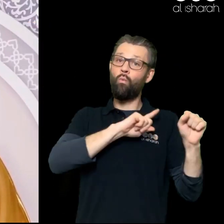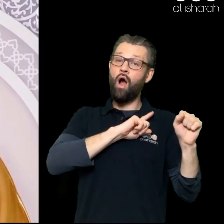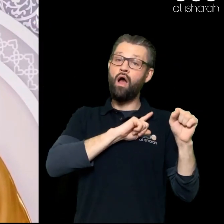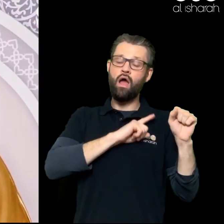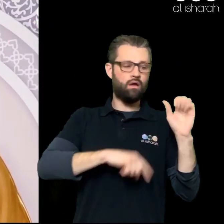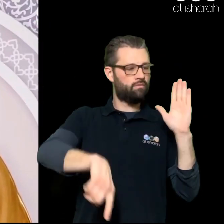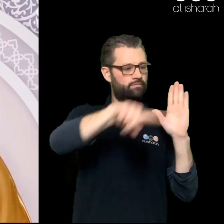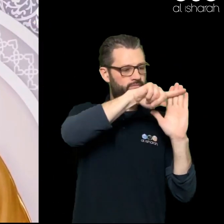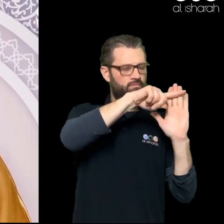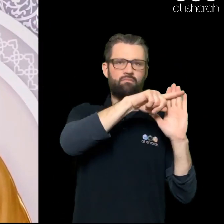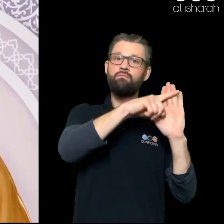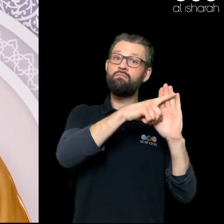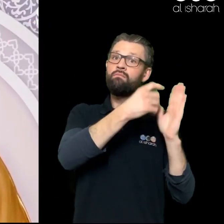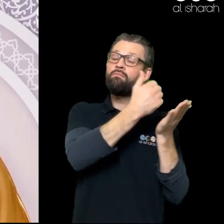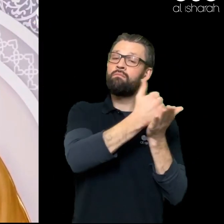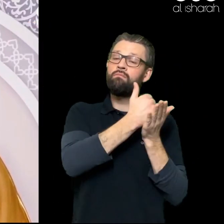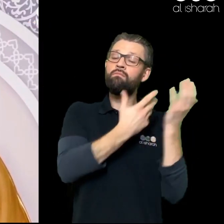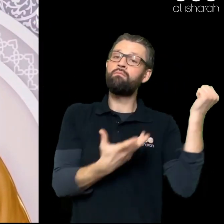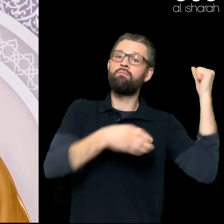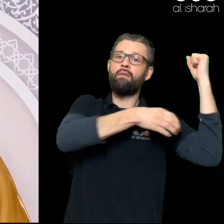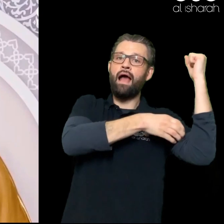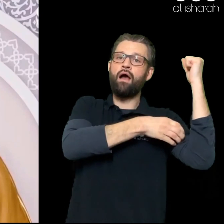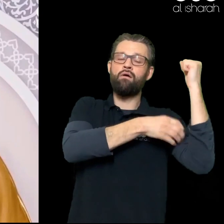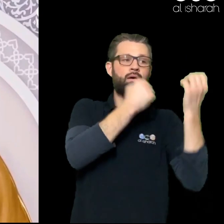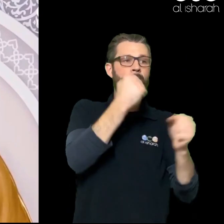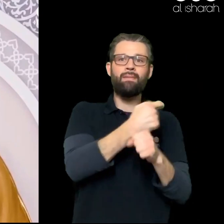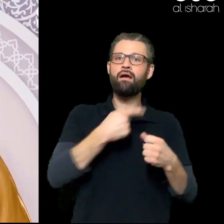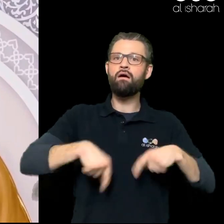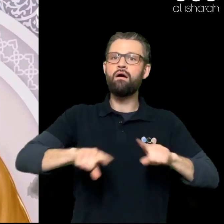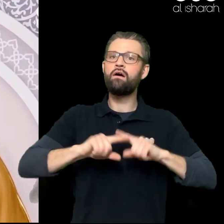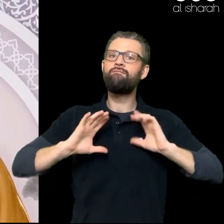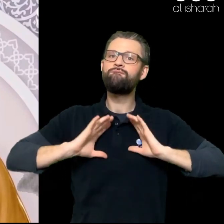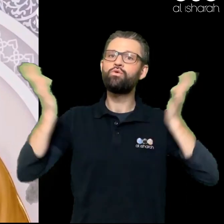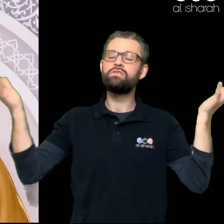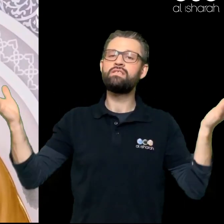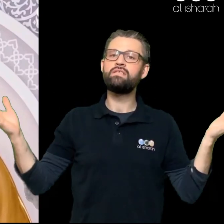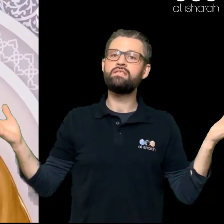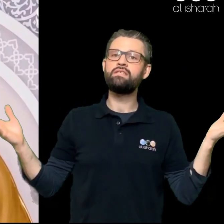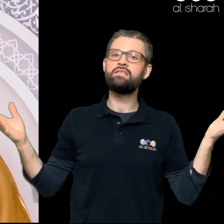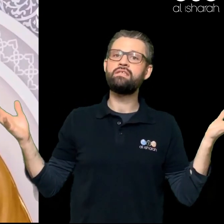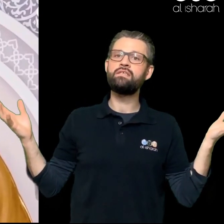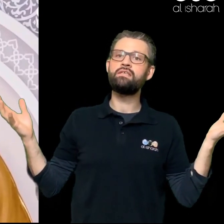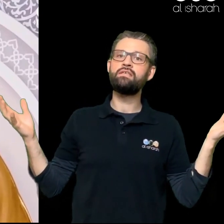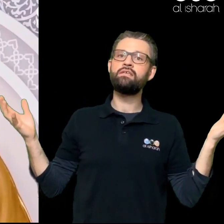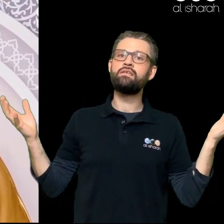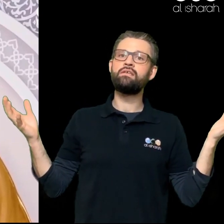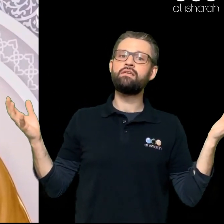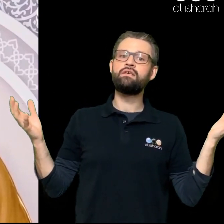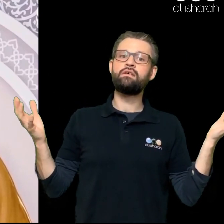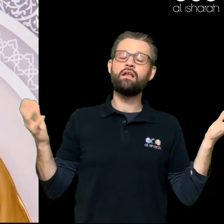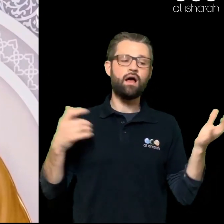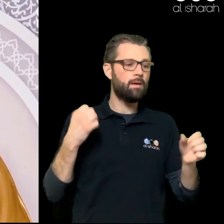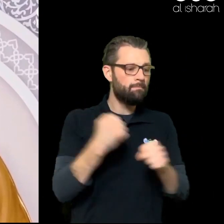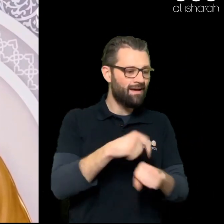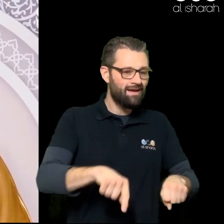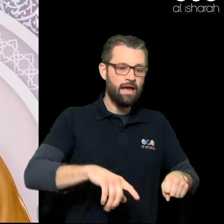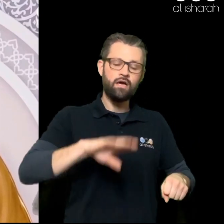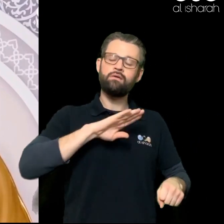But he has promised You contentment And happiness My brothers and sisters Some of the happiest people Have very little